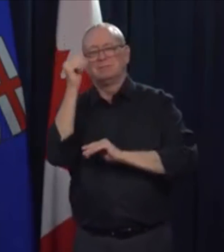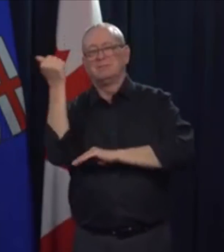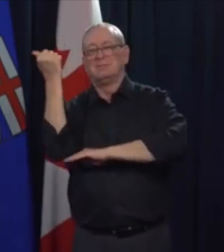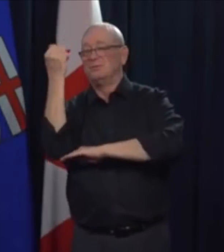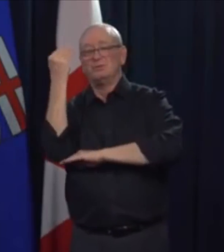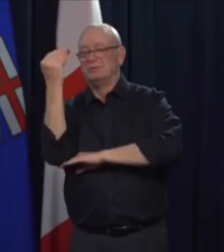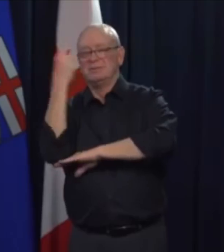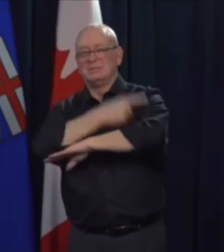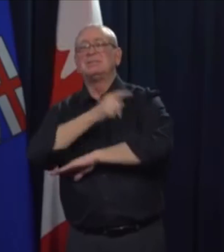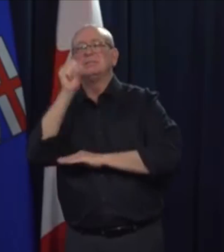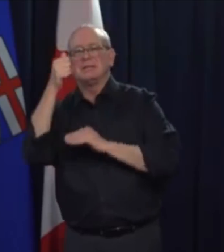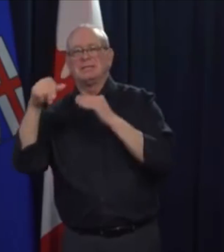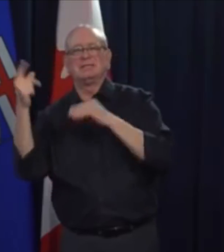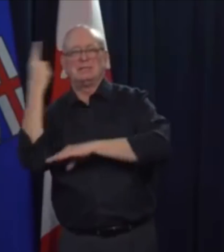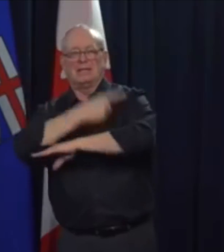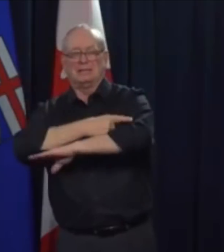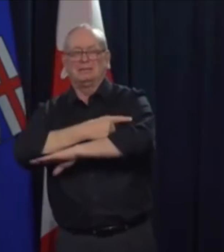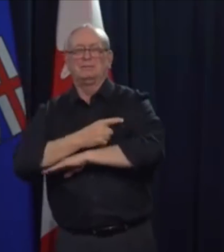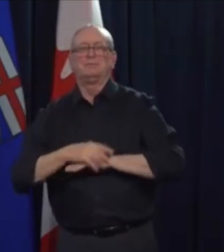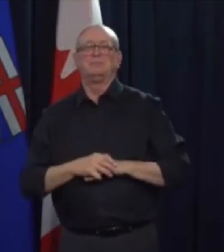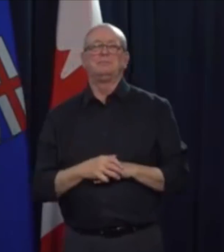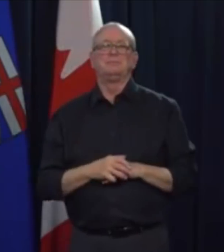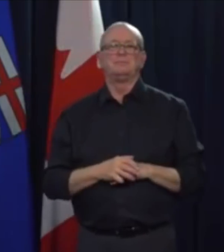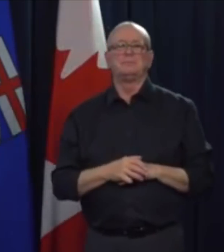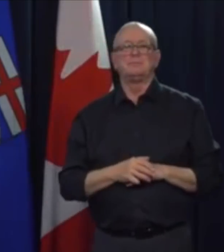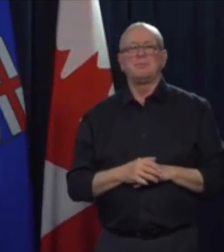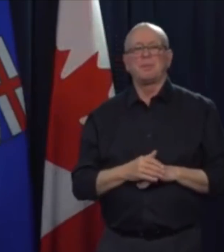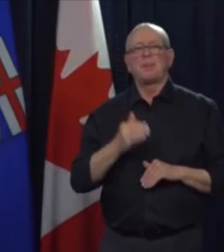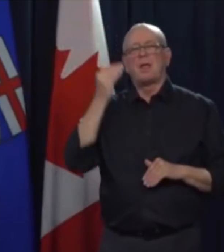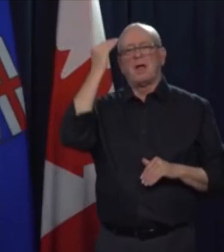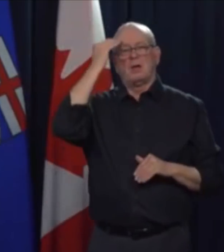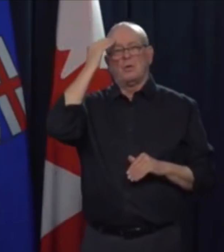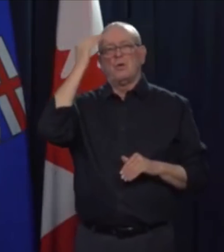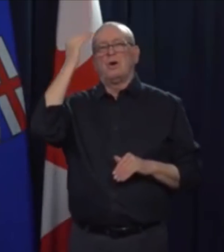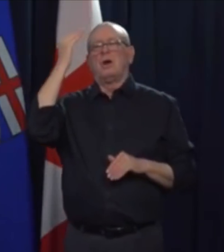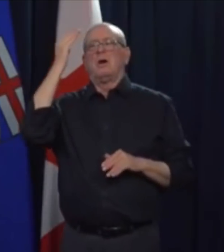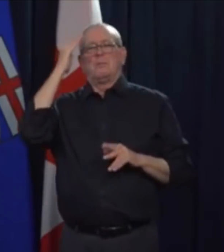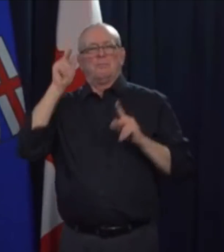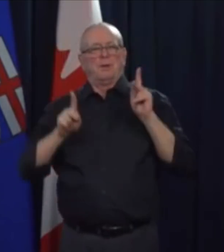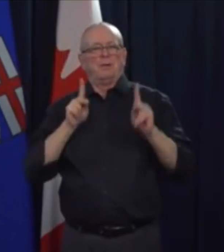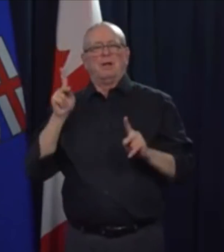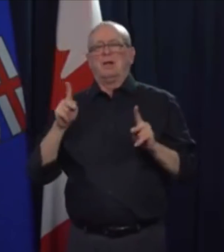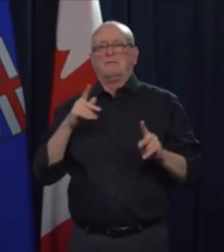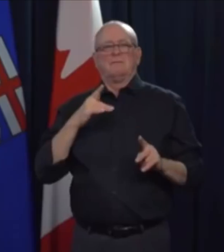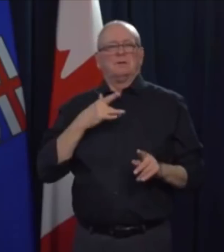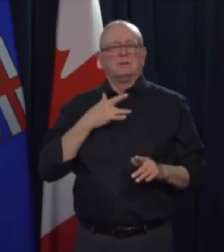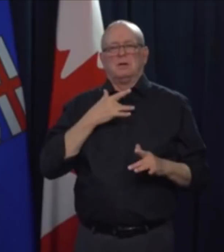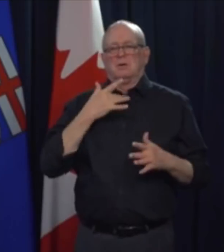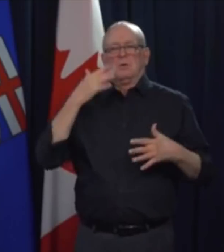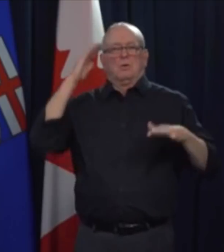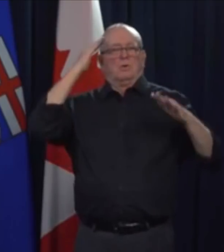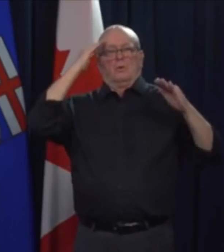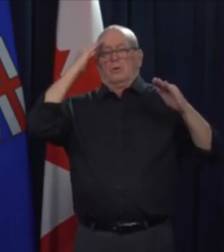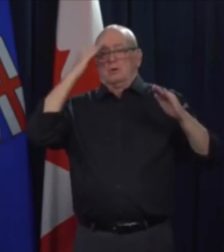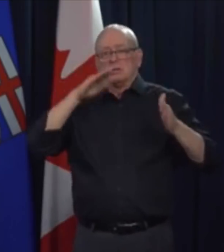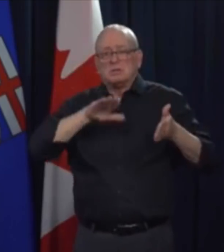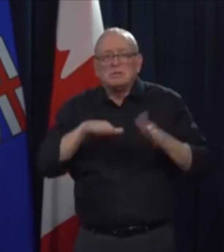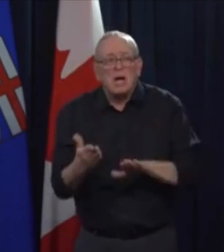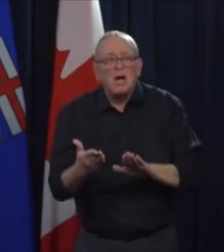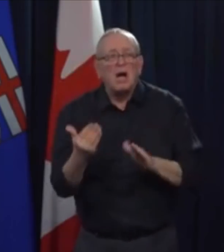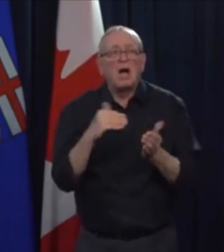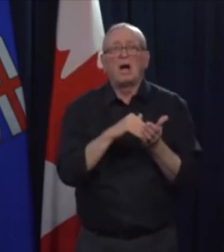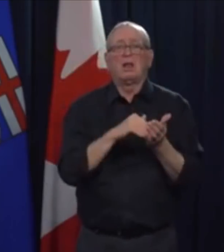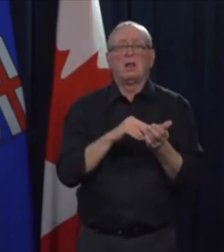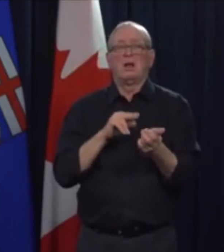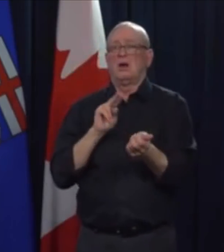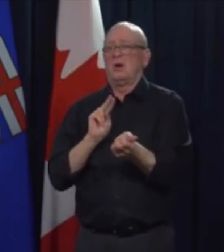for many people. It reinforces the need to practice physical distancing. But we need to make sure that while we are keeping